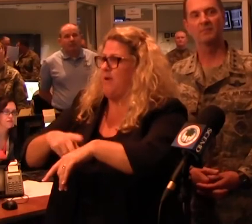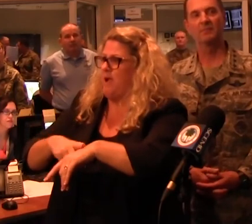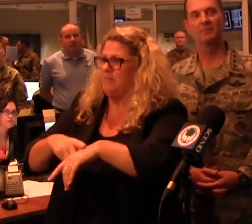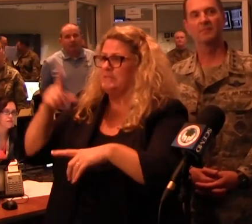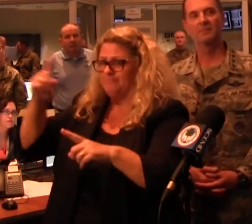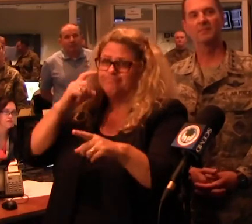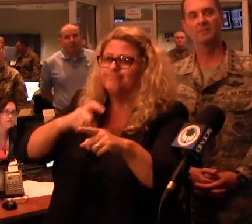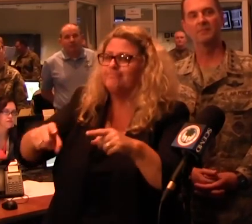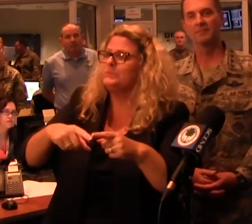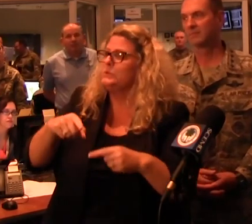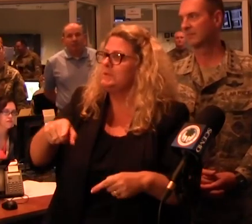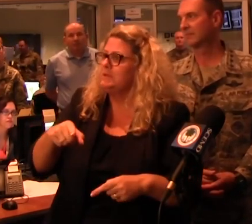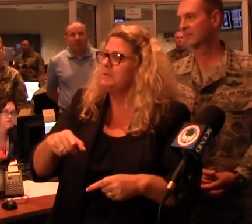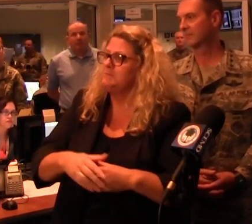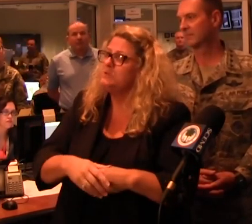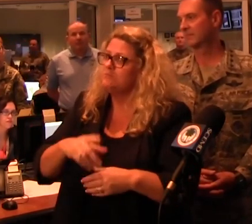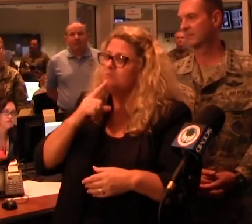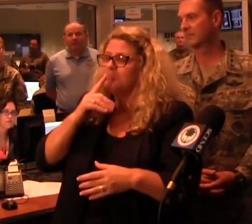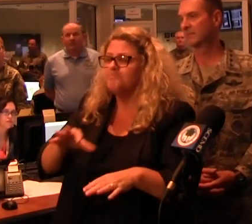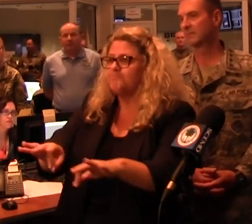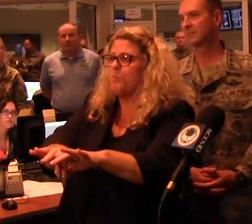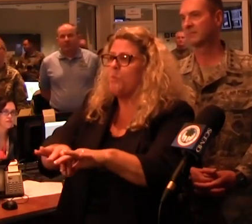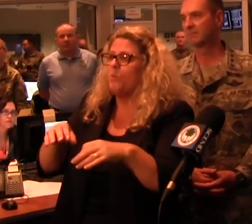communication and that's something that's very important.